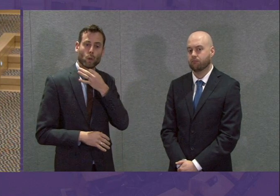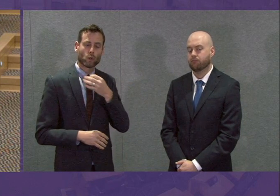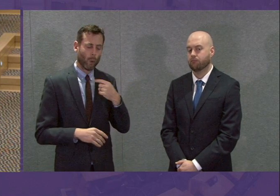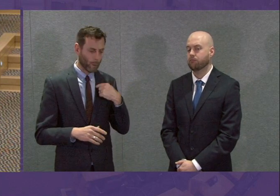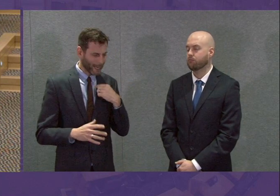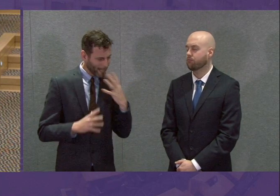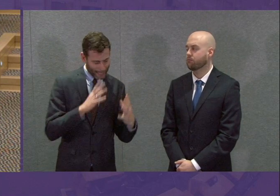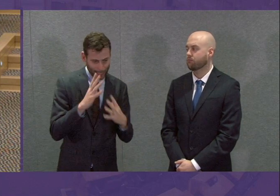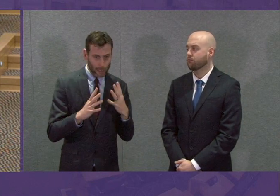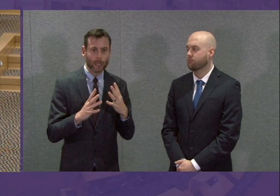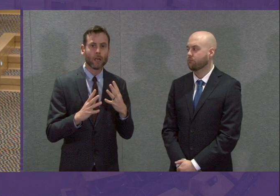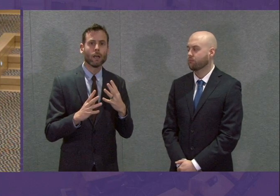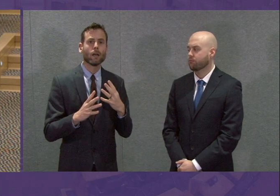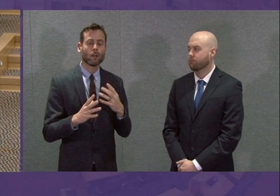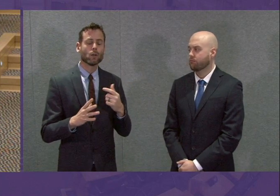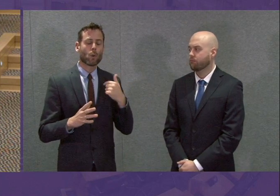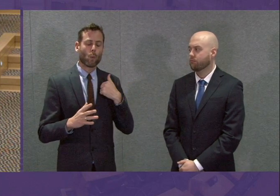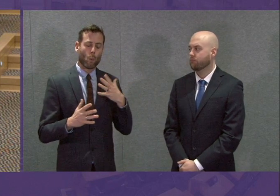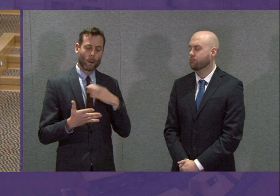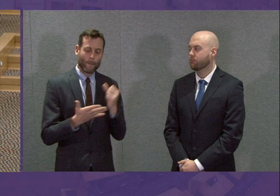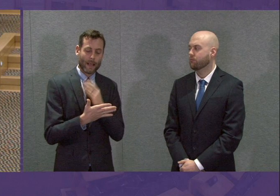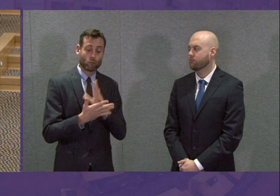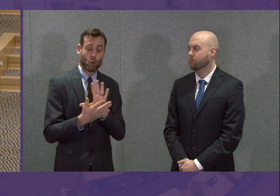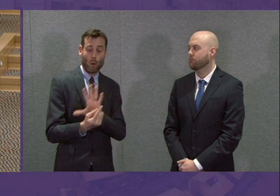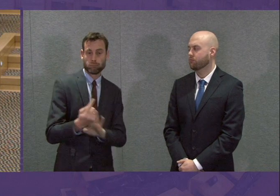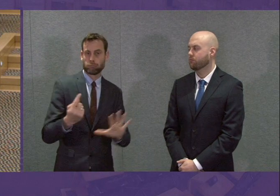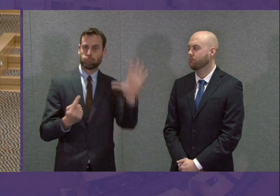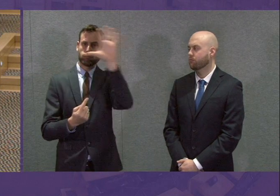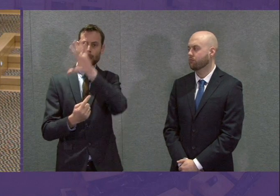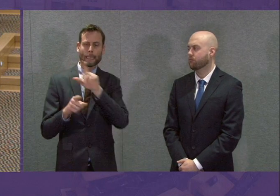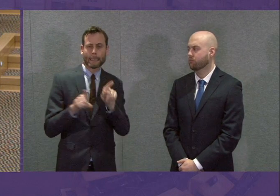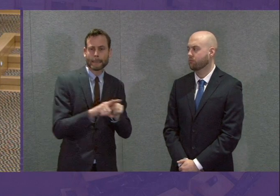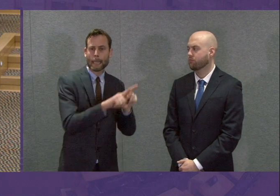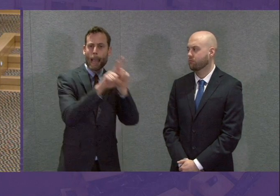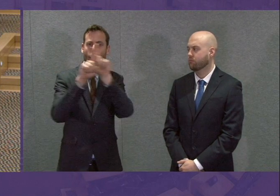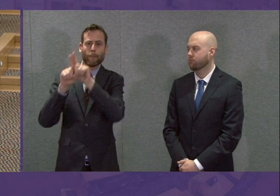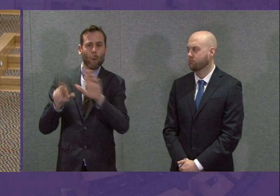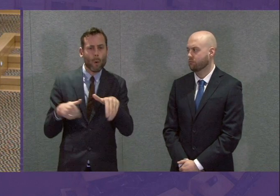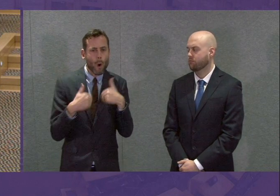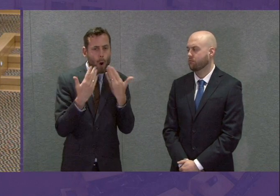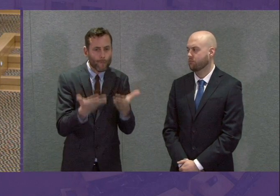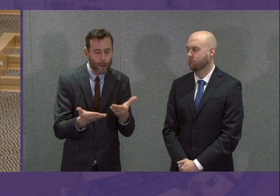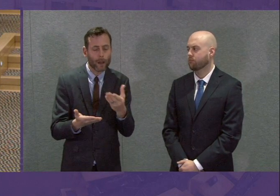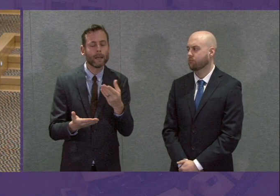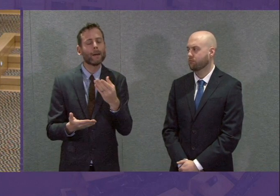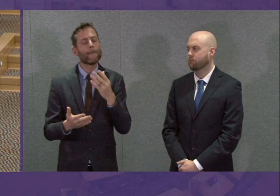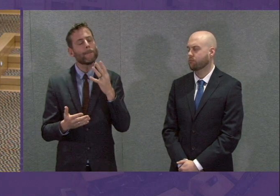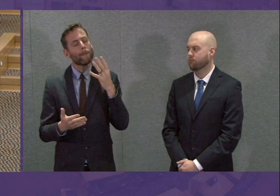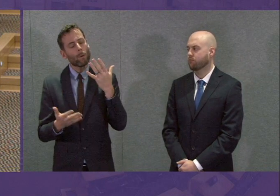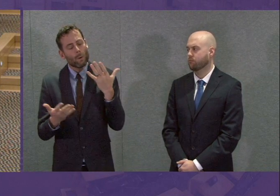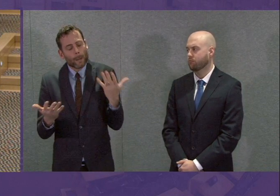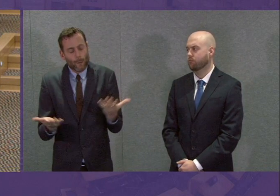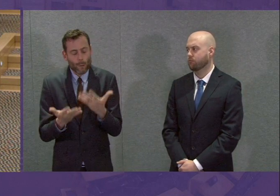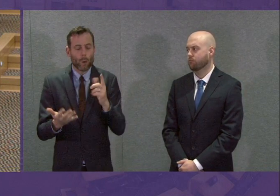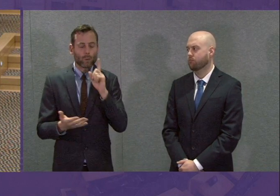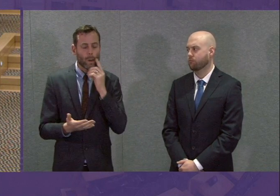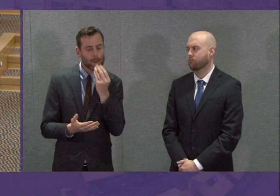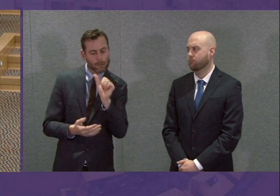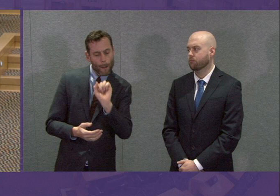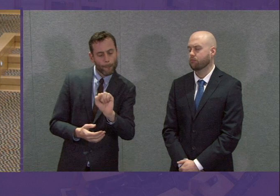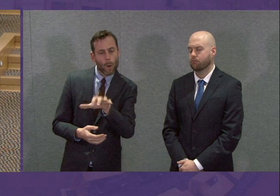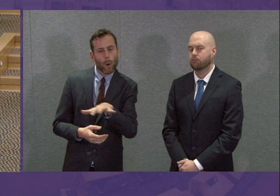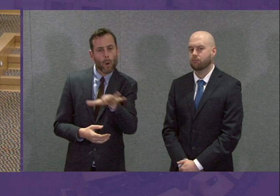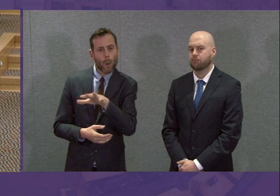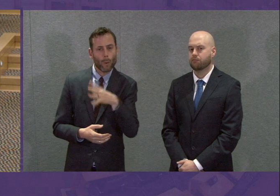to get as much national consistency around this as possible, it undoubtedly will be the case that some local flexibility will be required. What